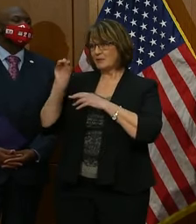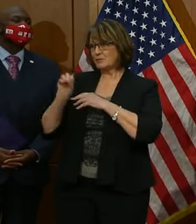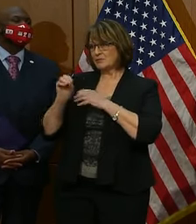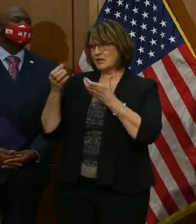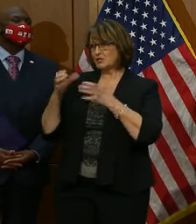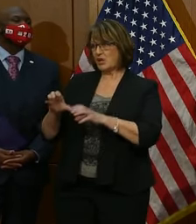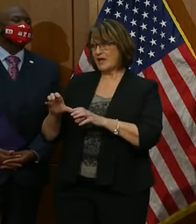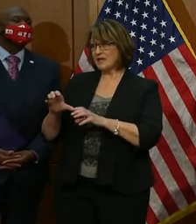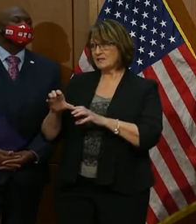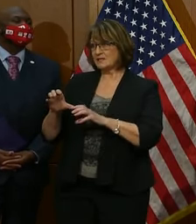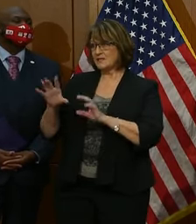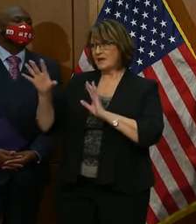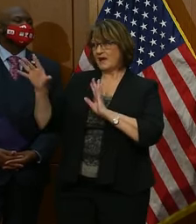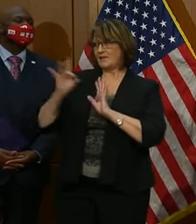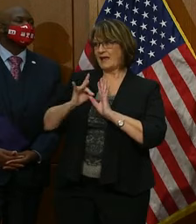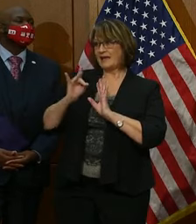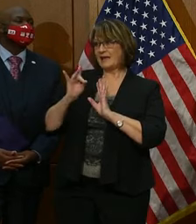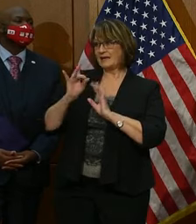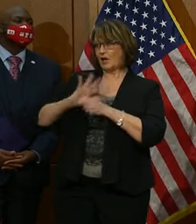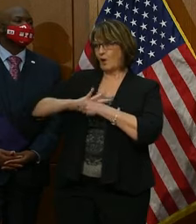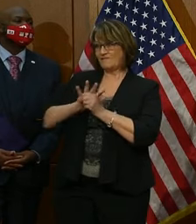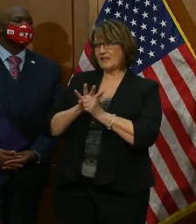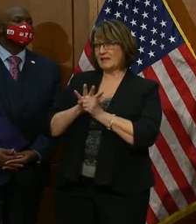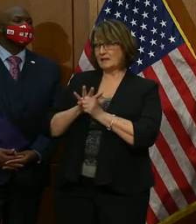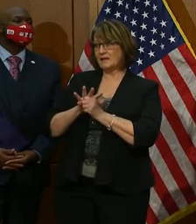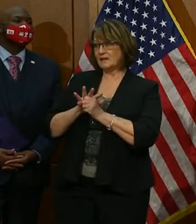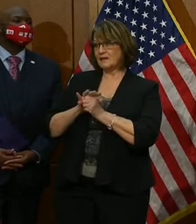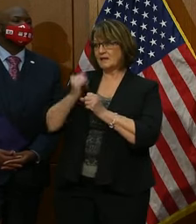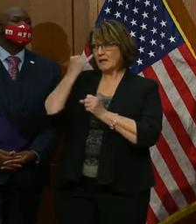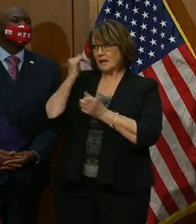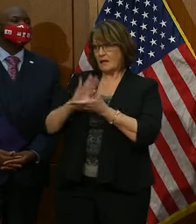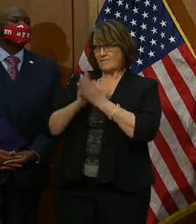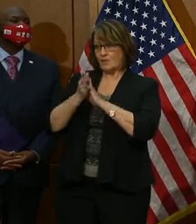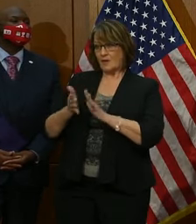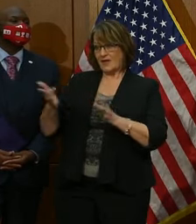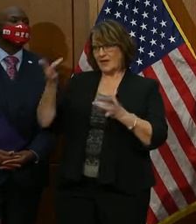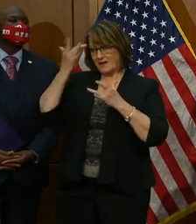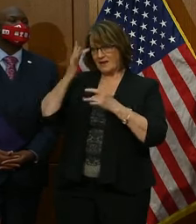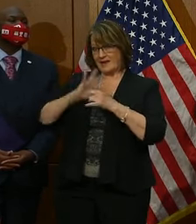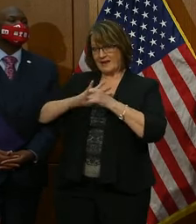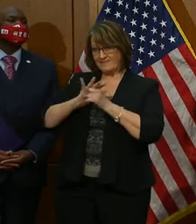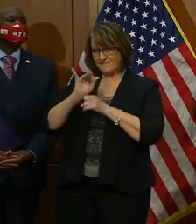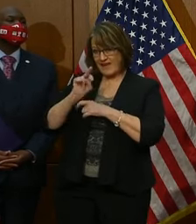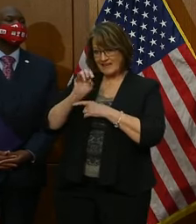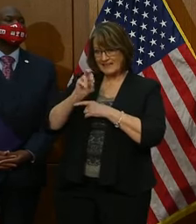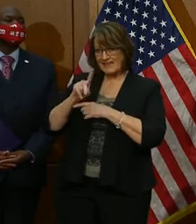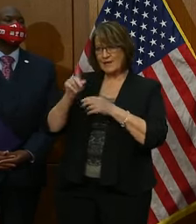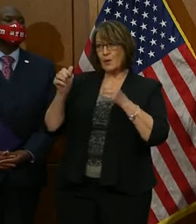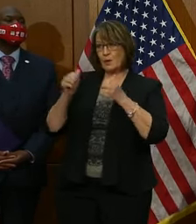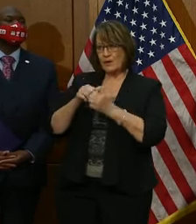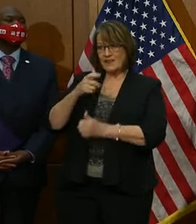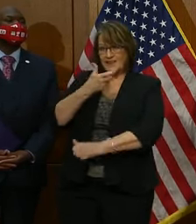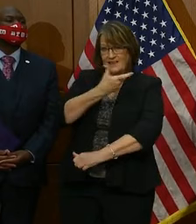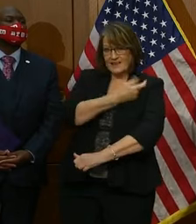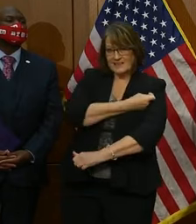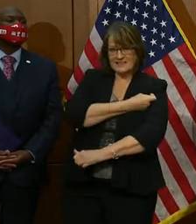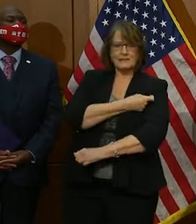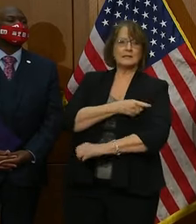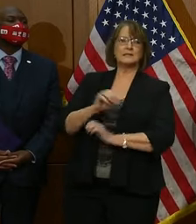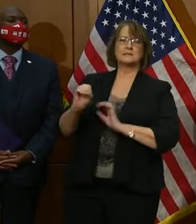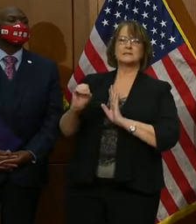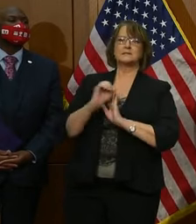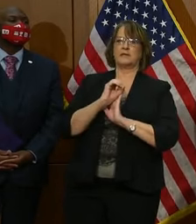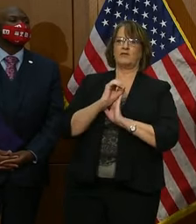of contracting COVID. And if you get infected despite having the vaccine, there appears to be next to a zero chance